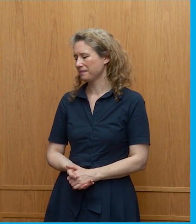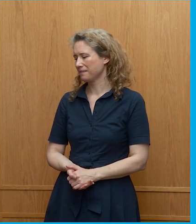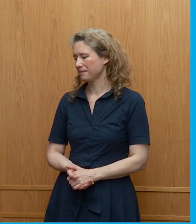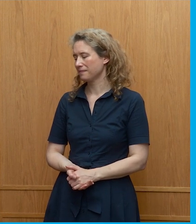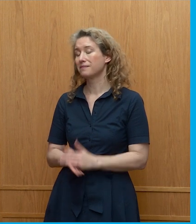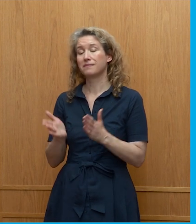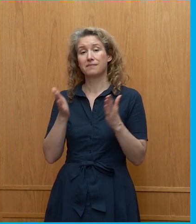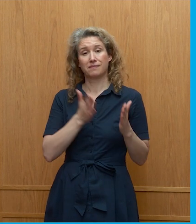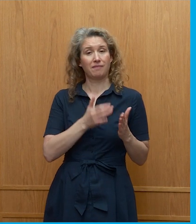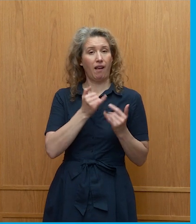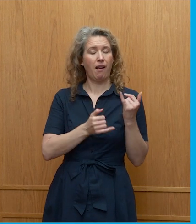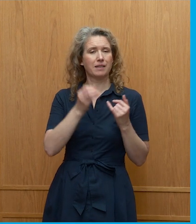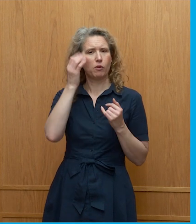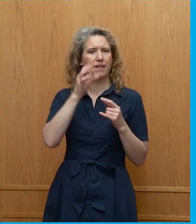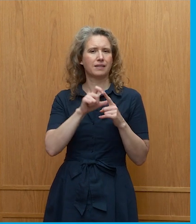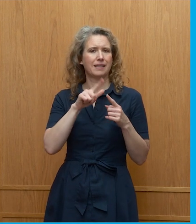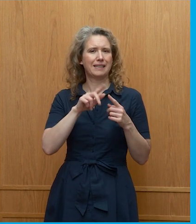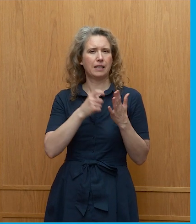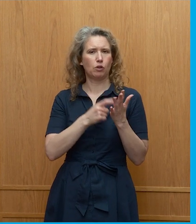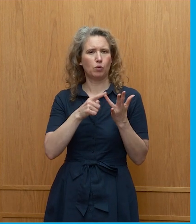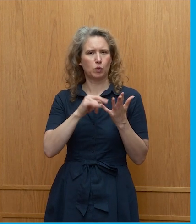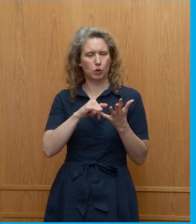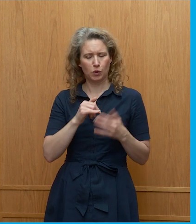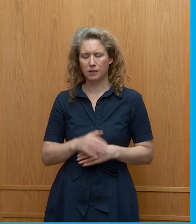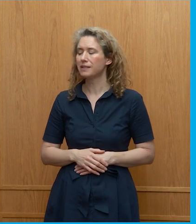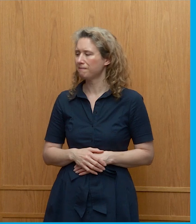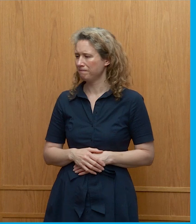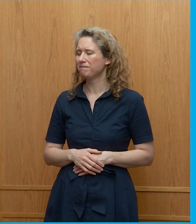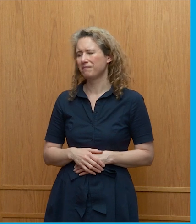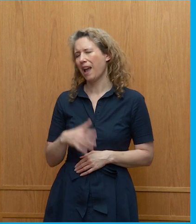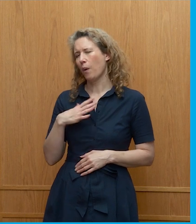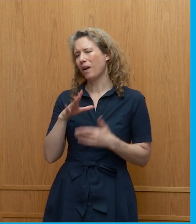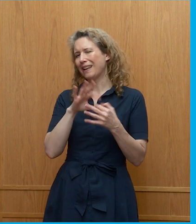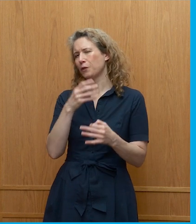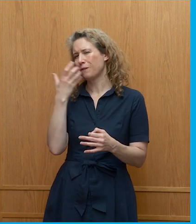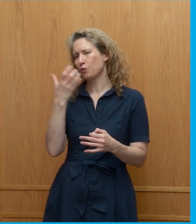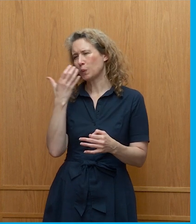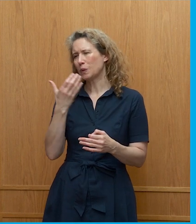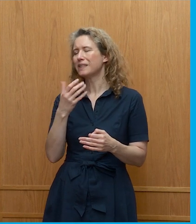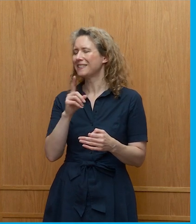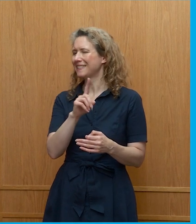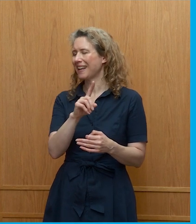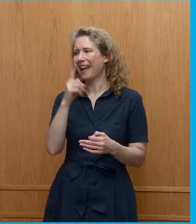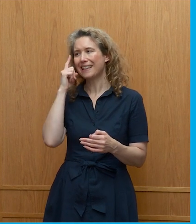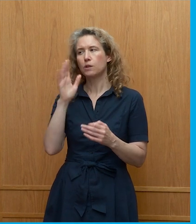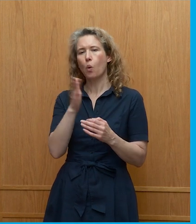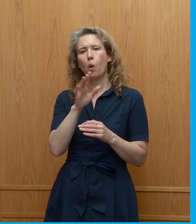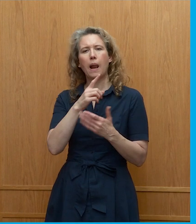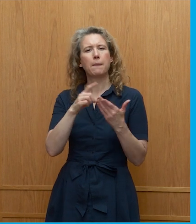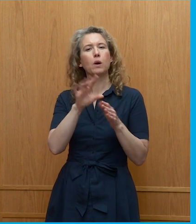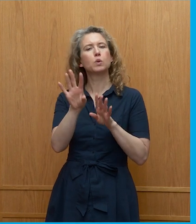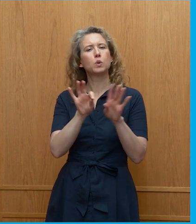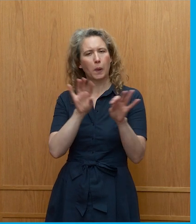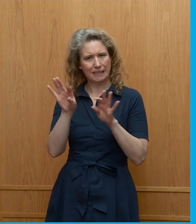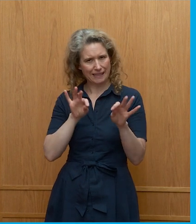professor de roos yeah i think i'm going to end with like something food related again like i think it's all about choices about the choices